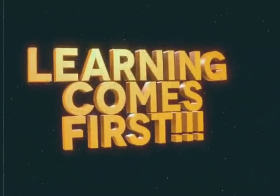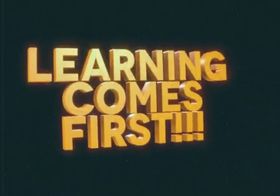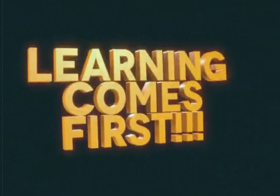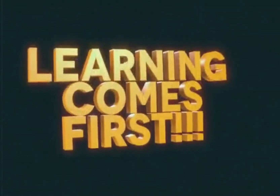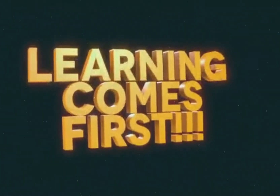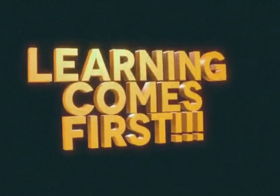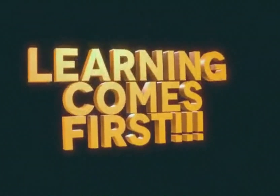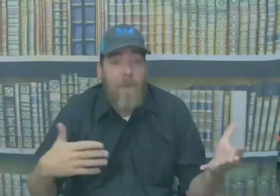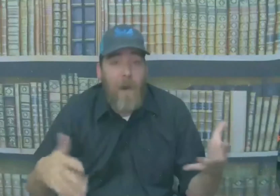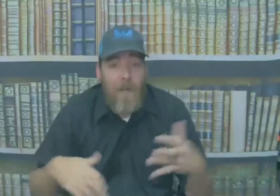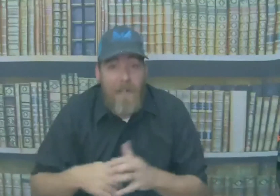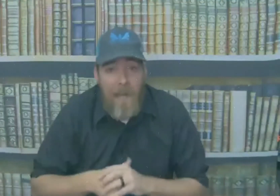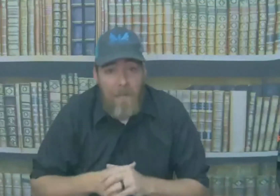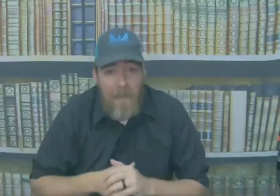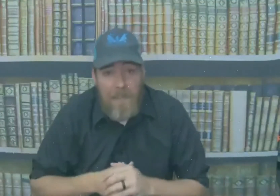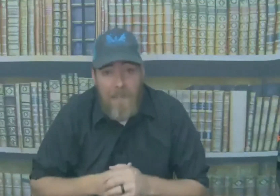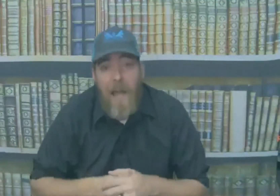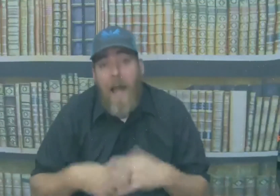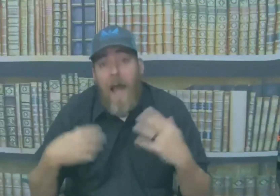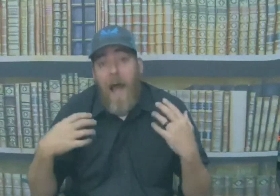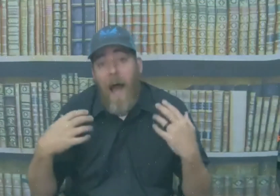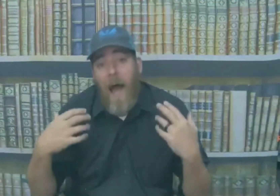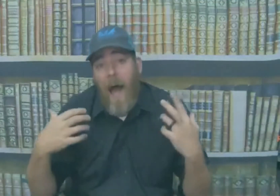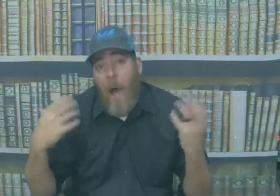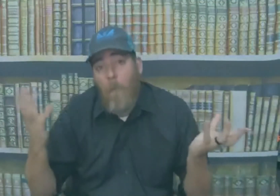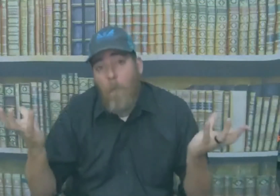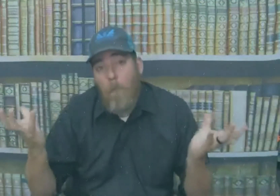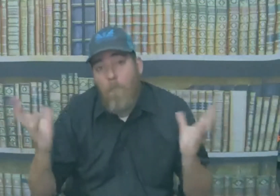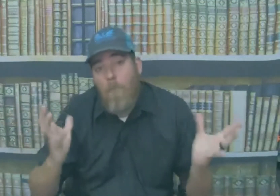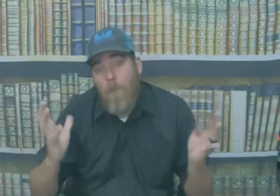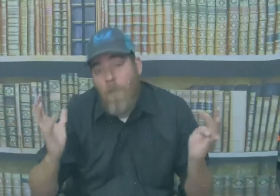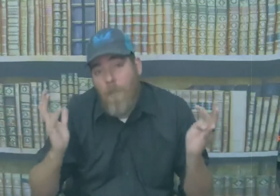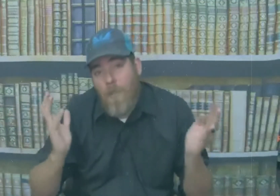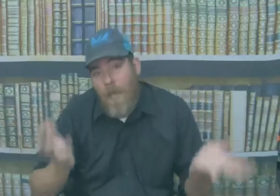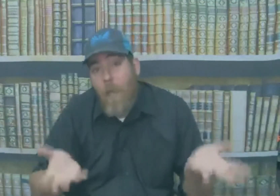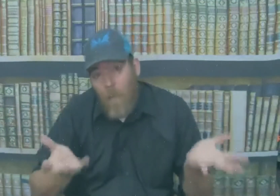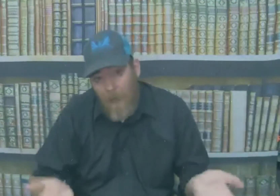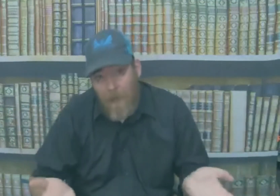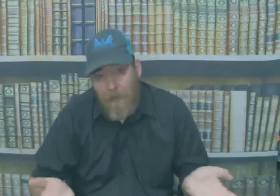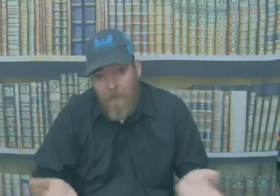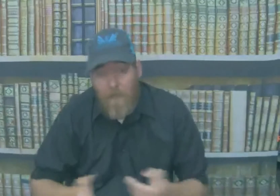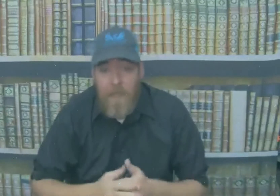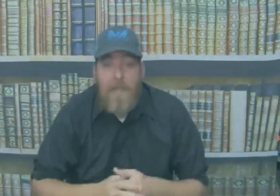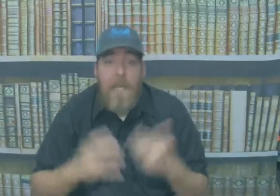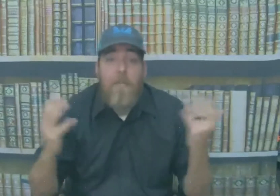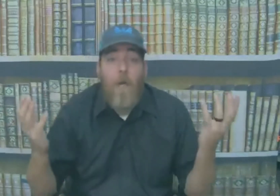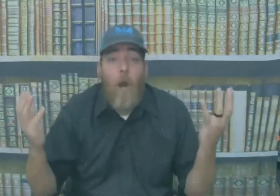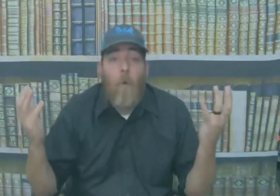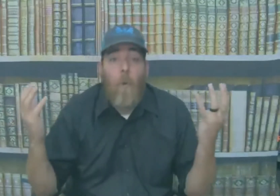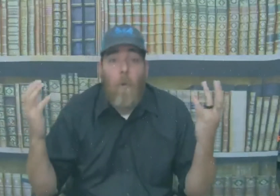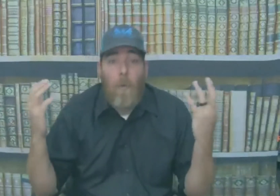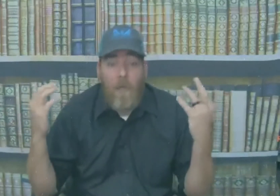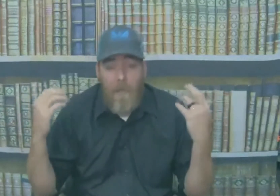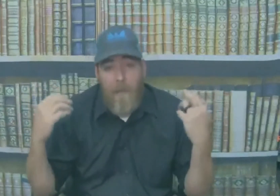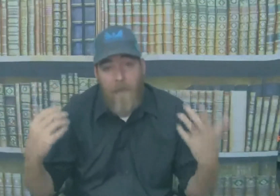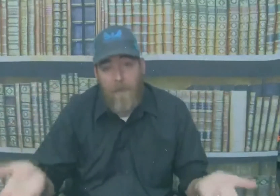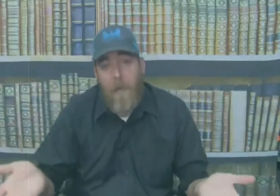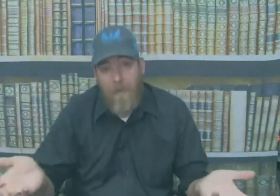can't walk around on campus um you can't wear it because even though we're going to be having a lot of